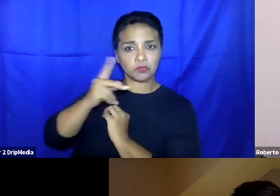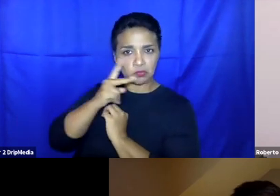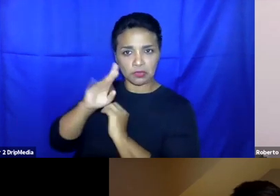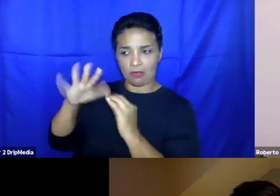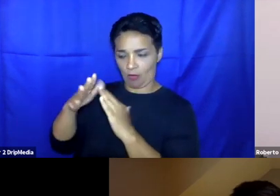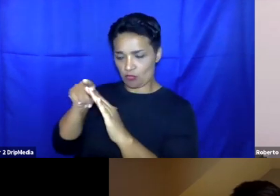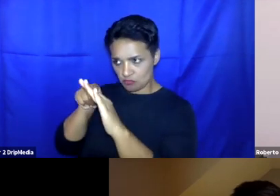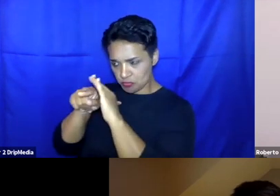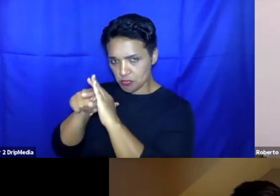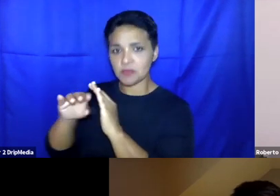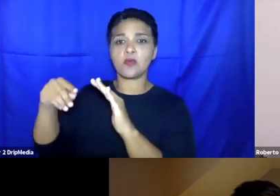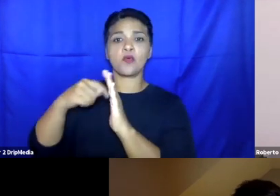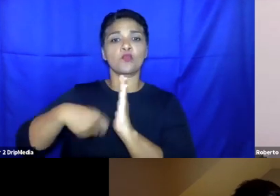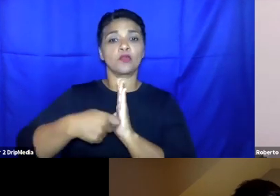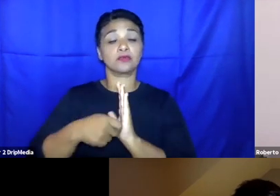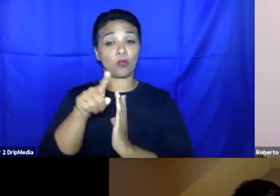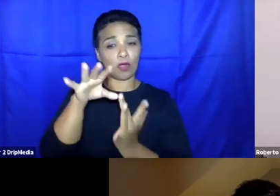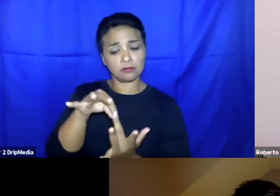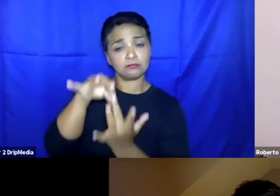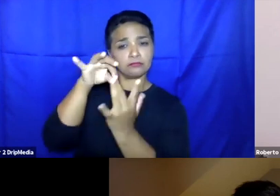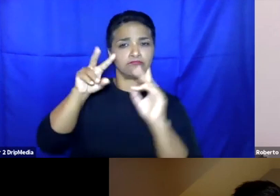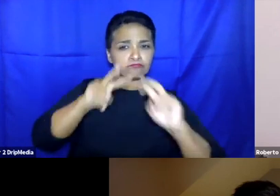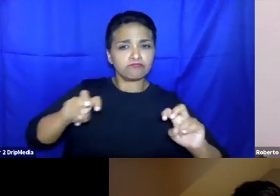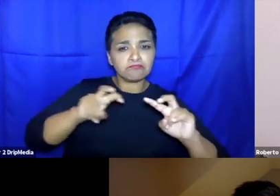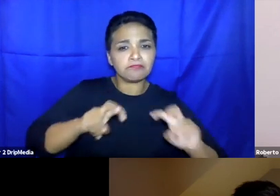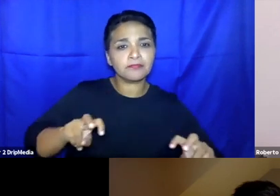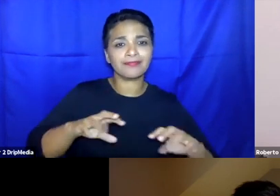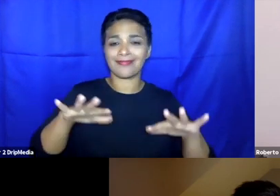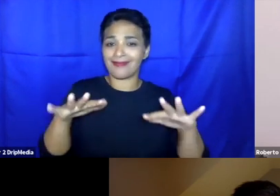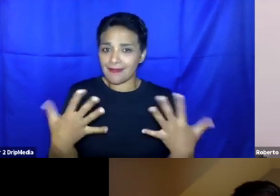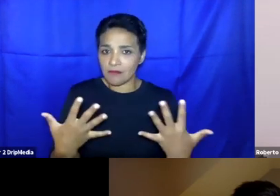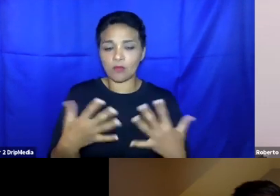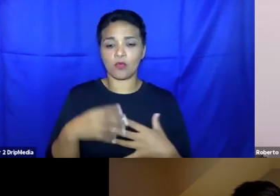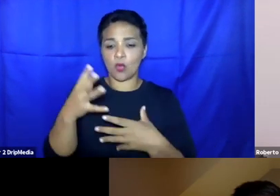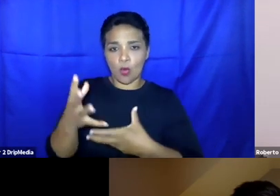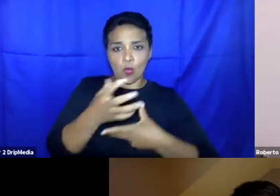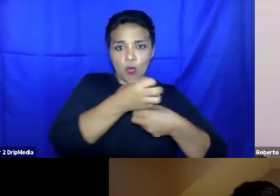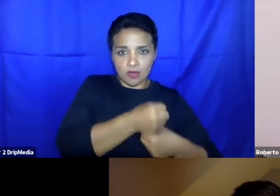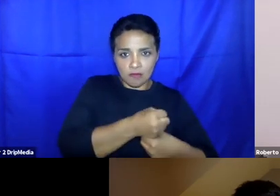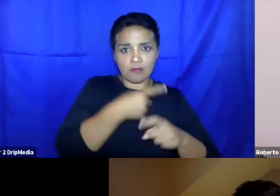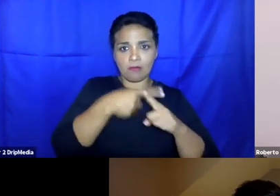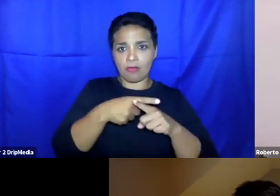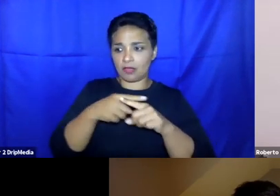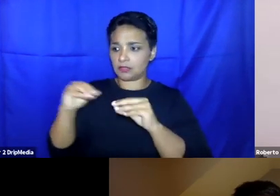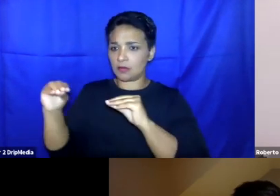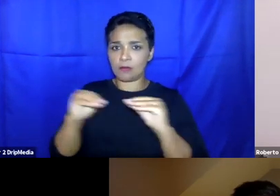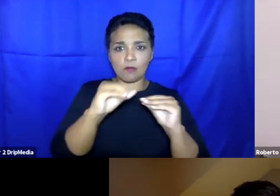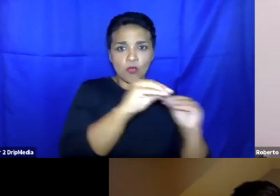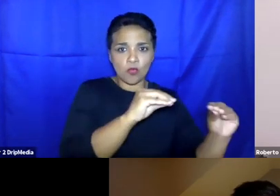of the key issues you have looked at is the interplay, in this arrangement between containment and mobility approaches, one of the issues that has been touched by, also by